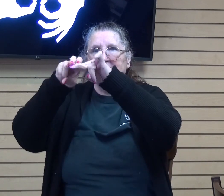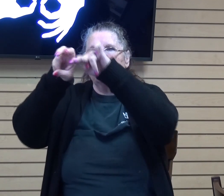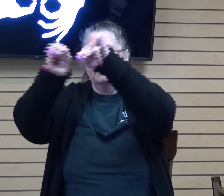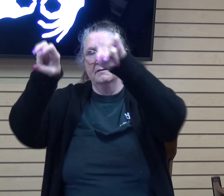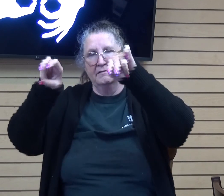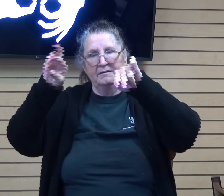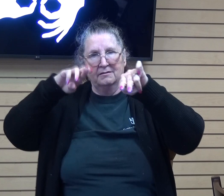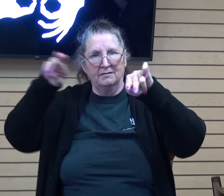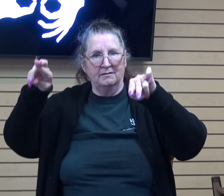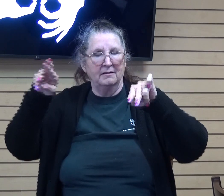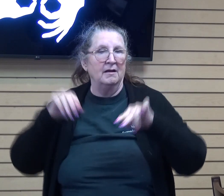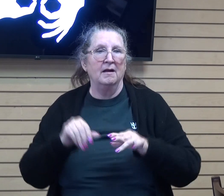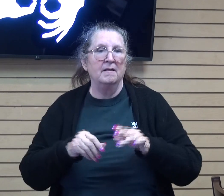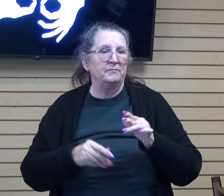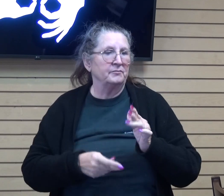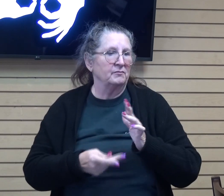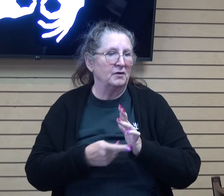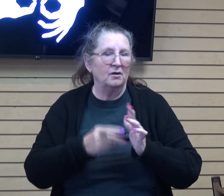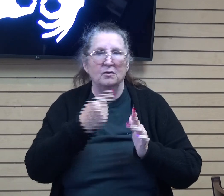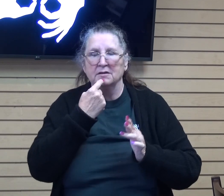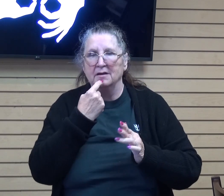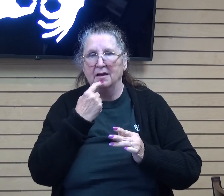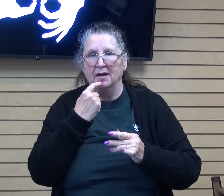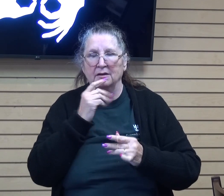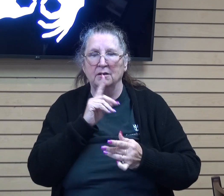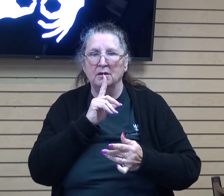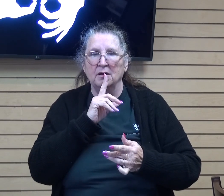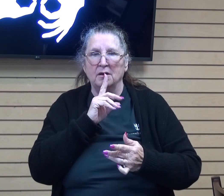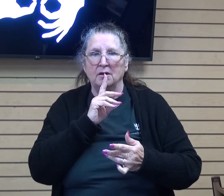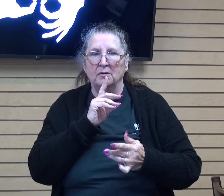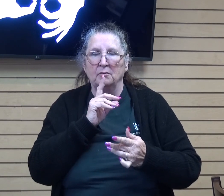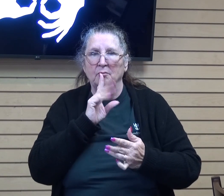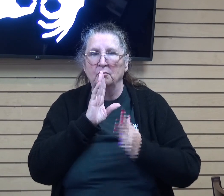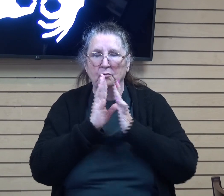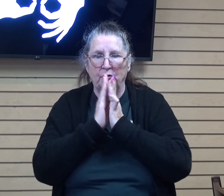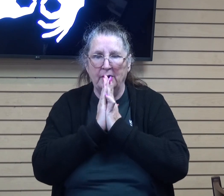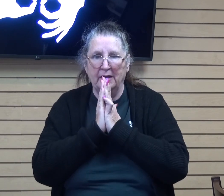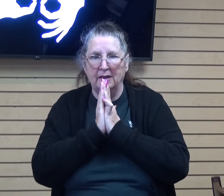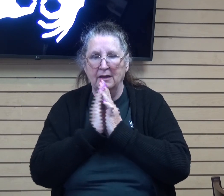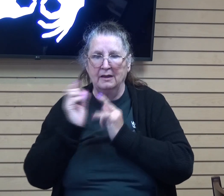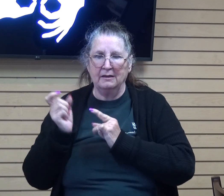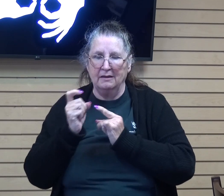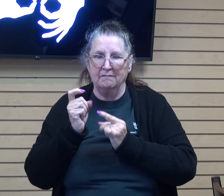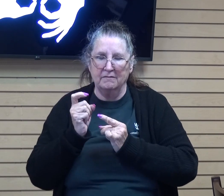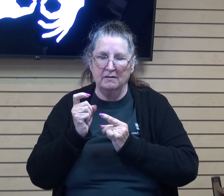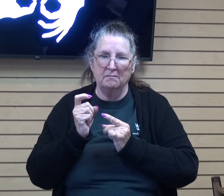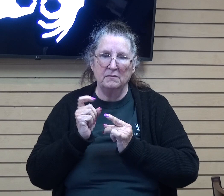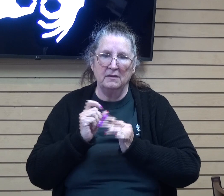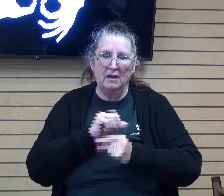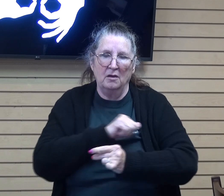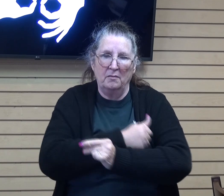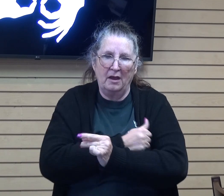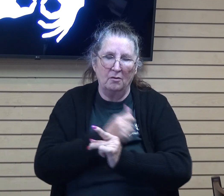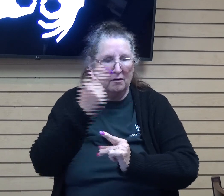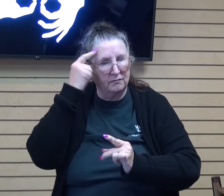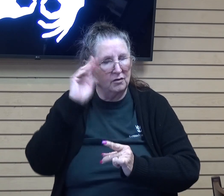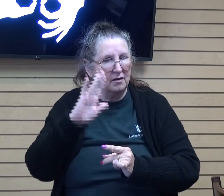lord give them the power over their sins he would pray let them know the power they already